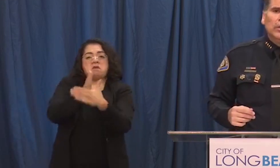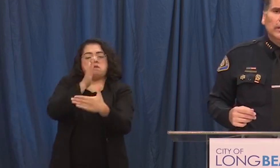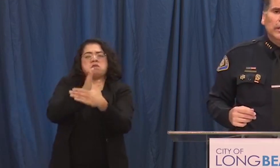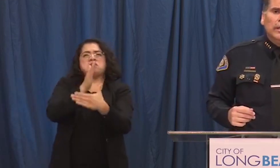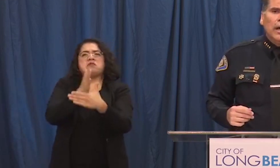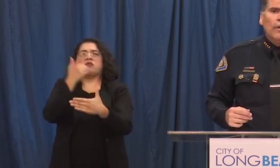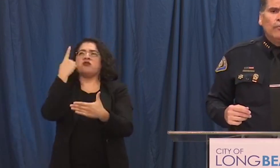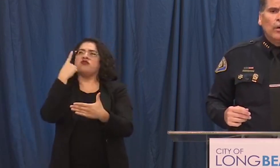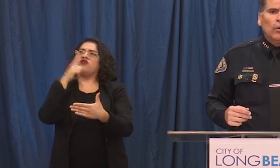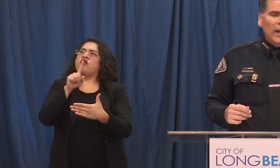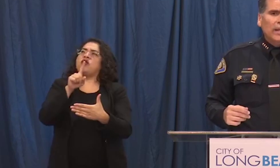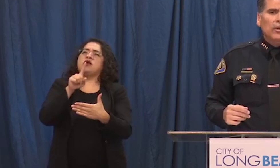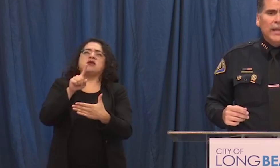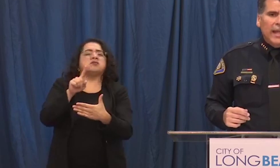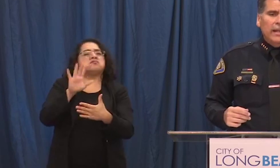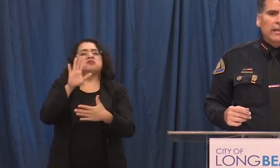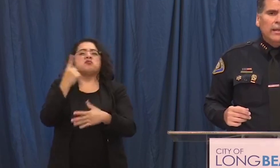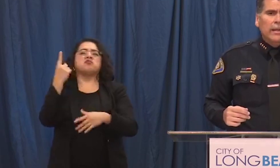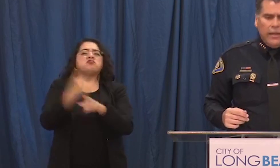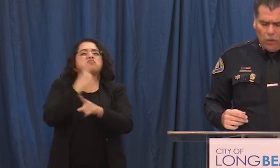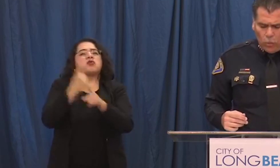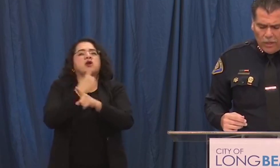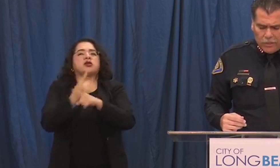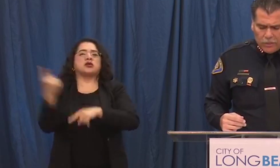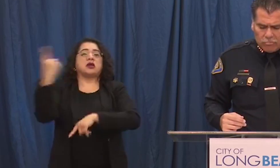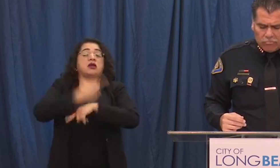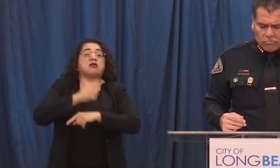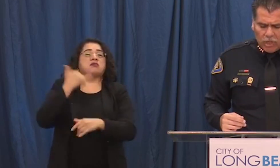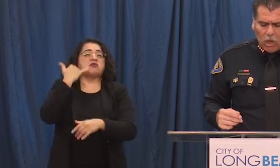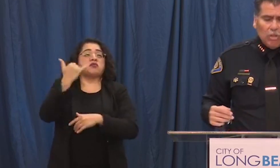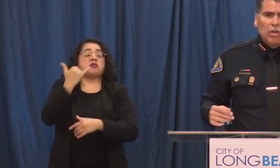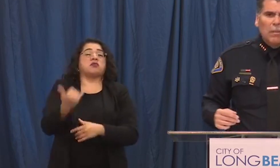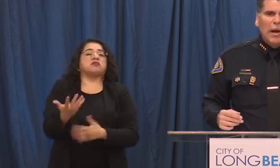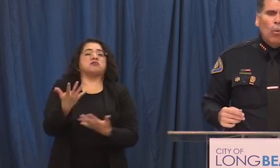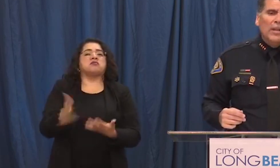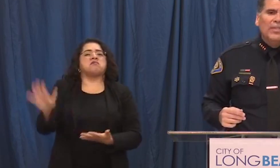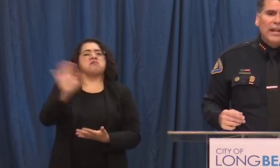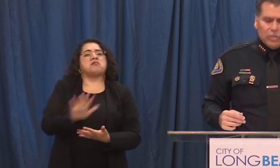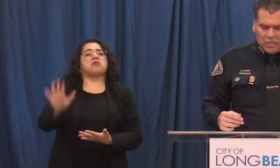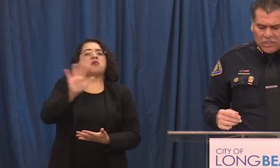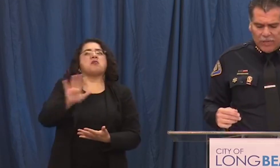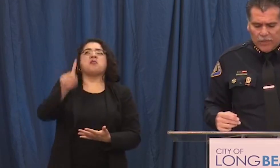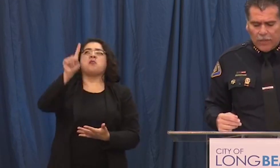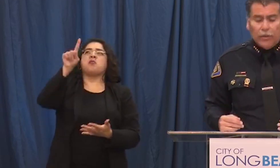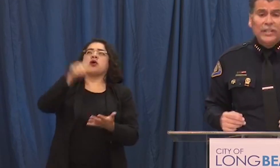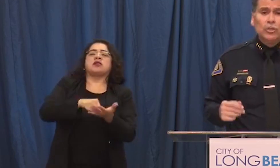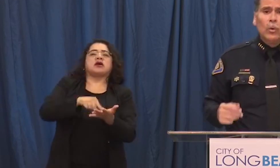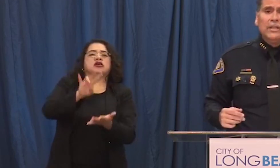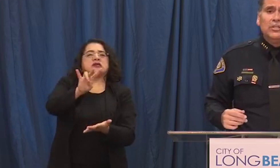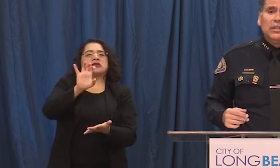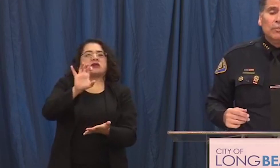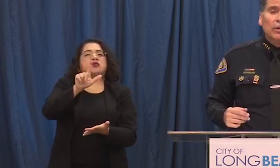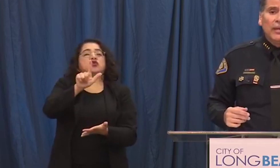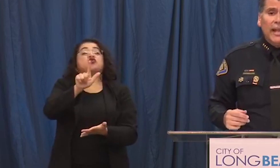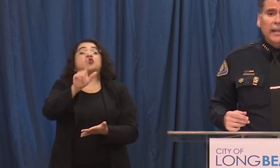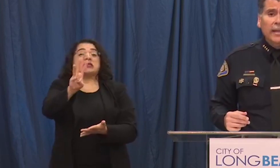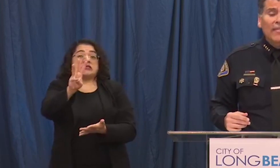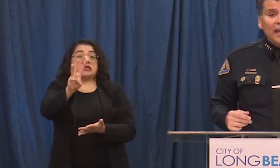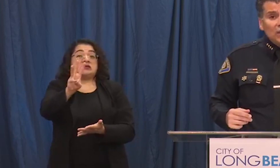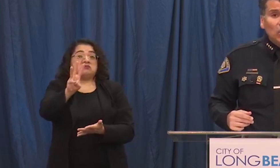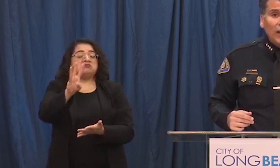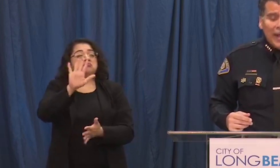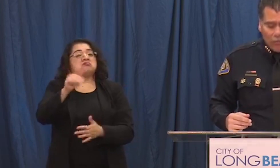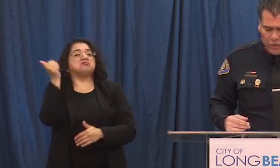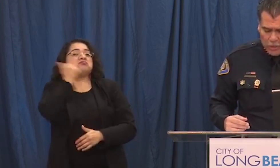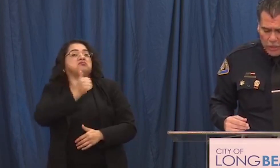call load uh for a regular day was the calls are about 1726 per day